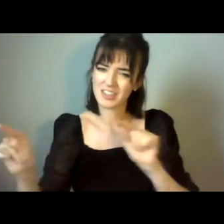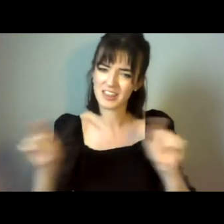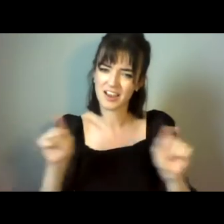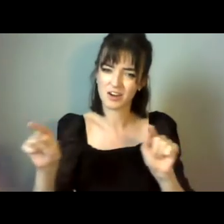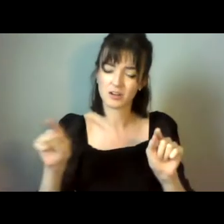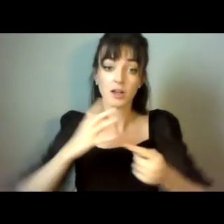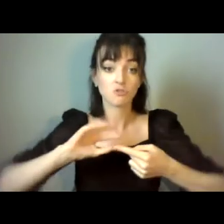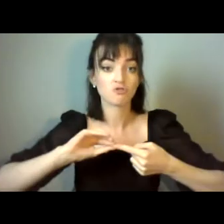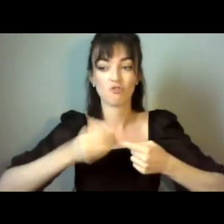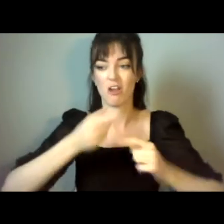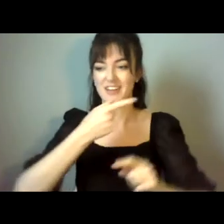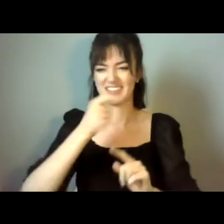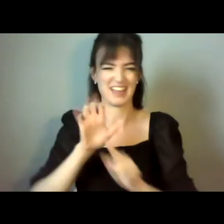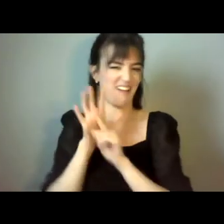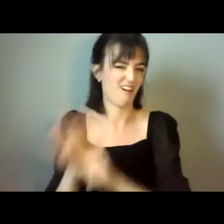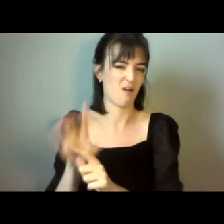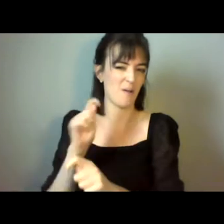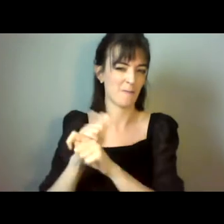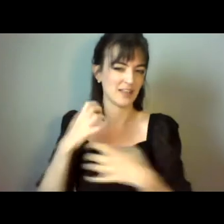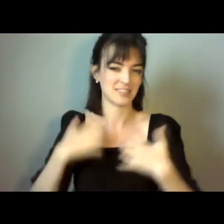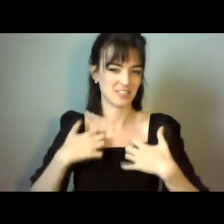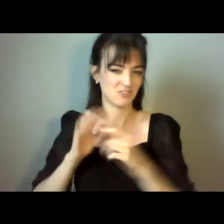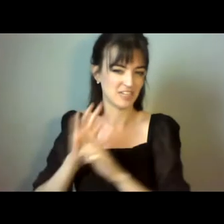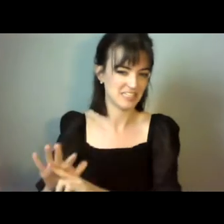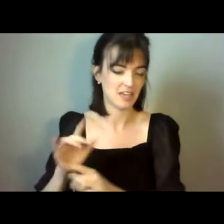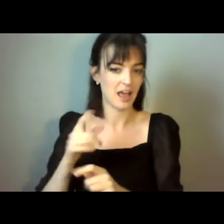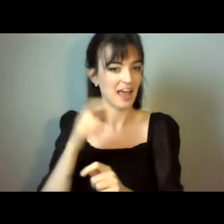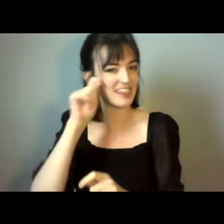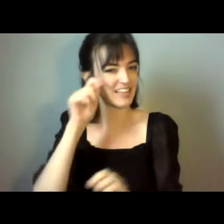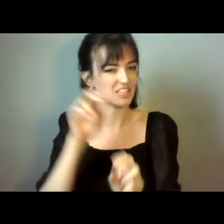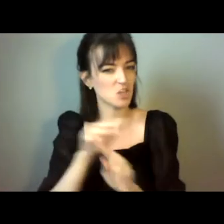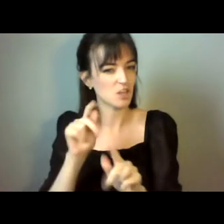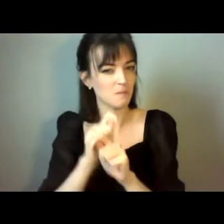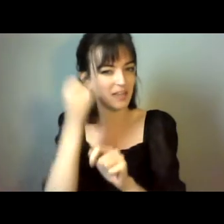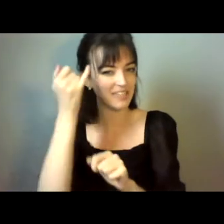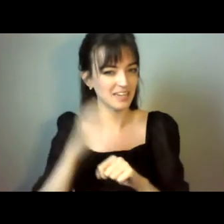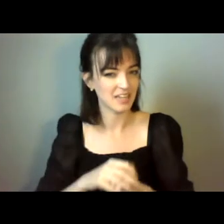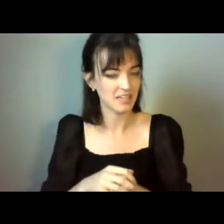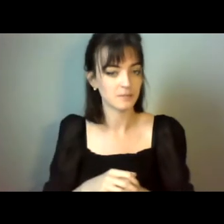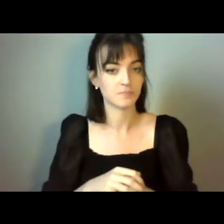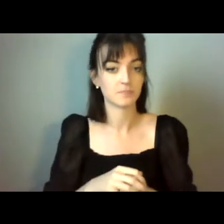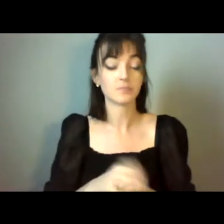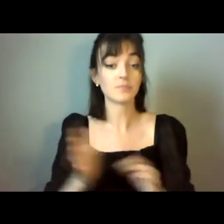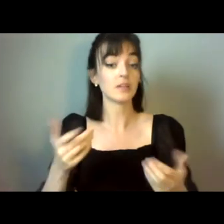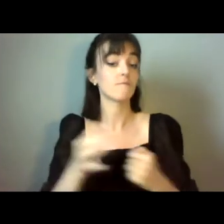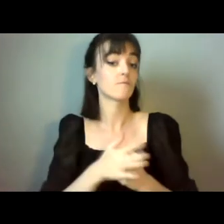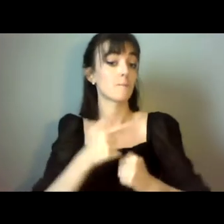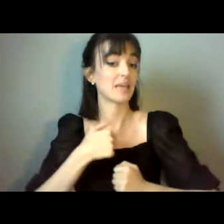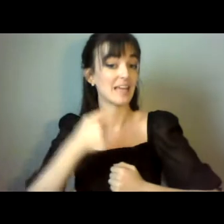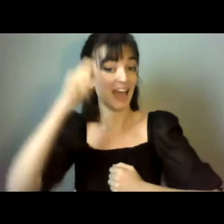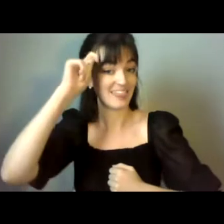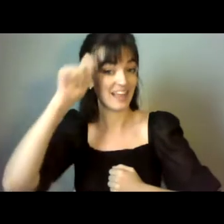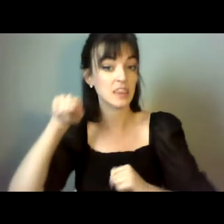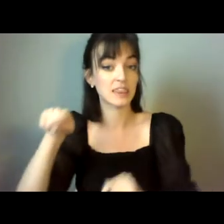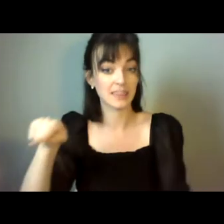best interest as something that's illegitimate and conflicting with self actualization for people. That to me is, I think, the root